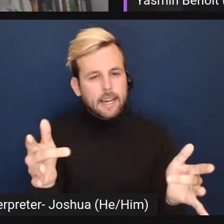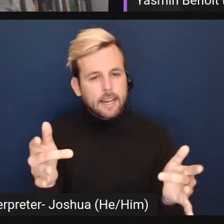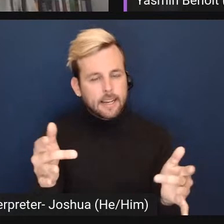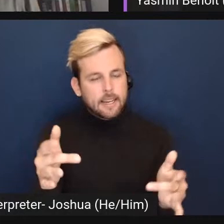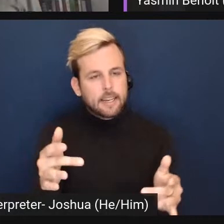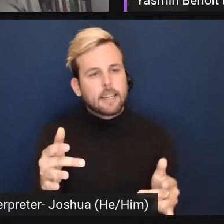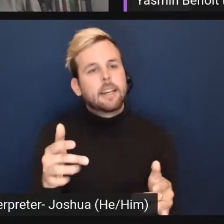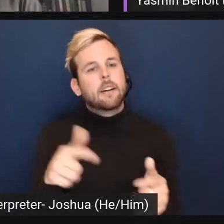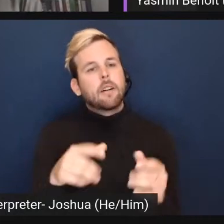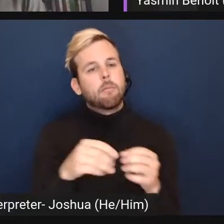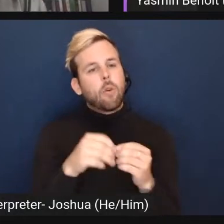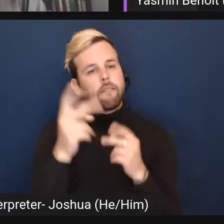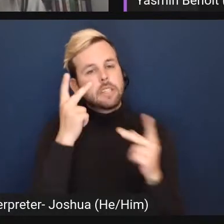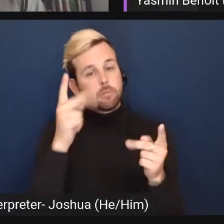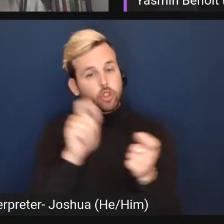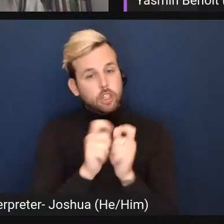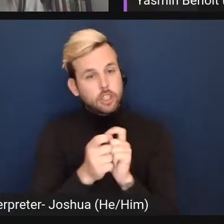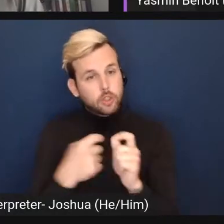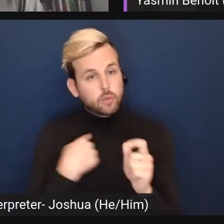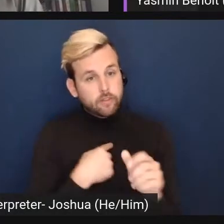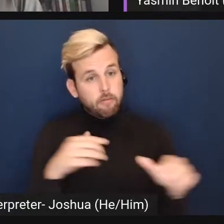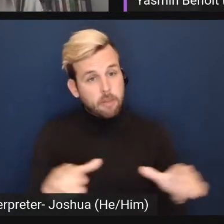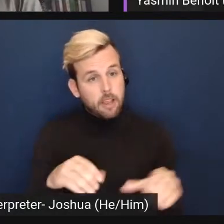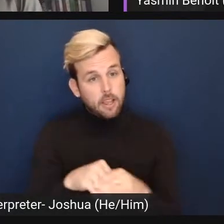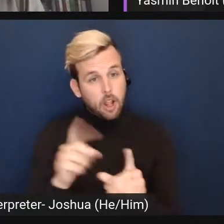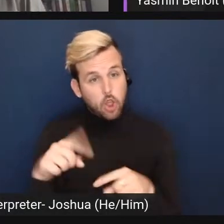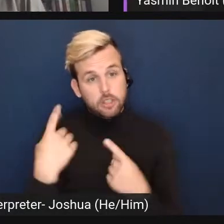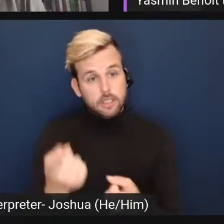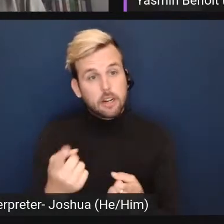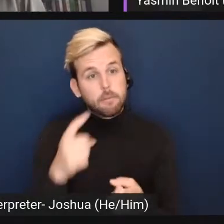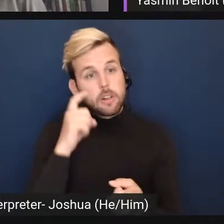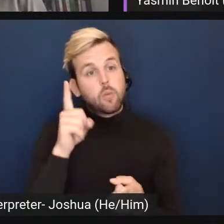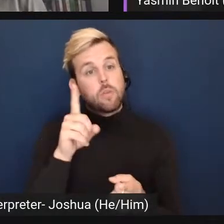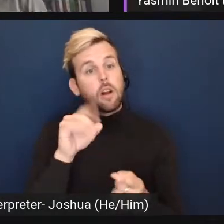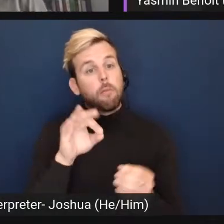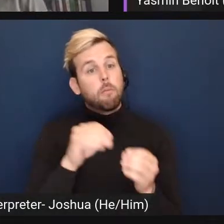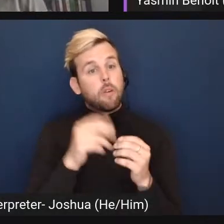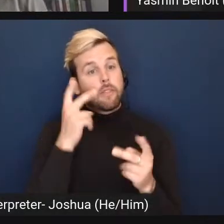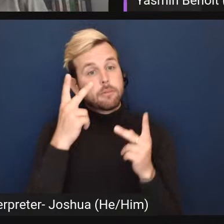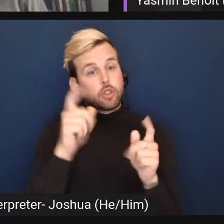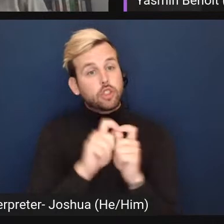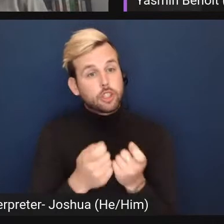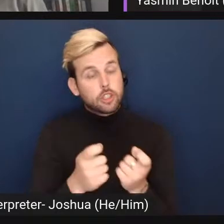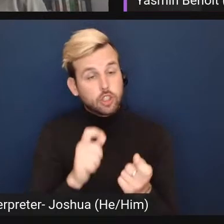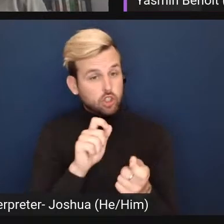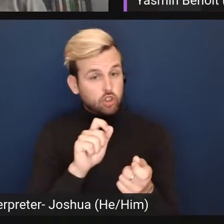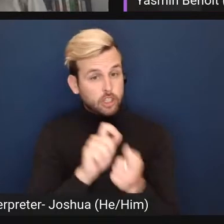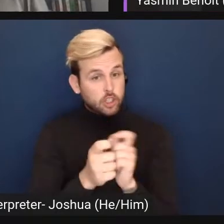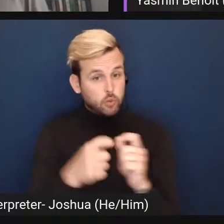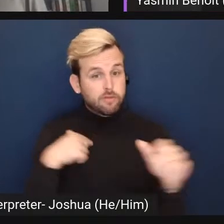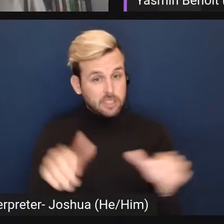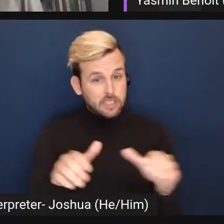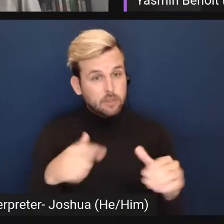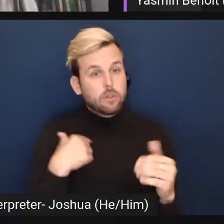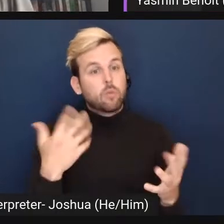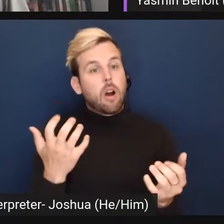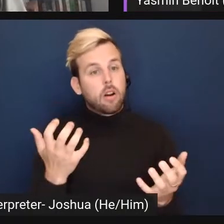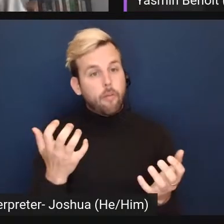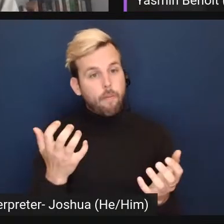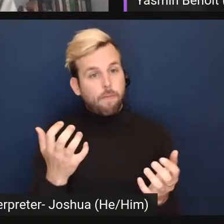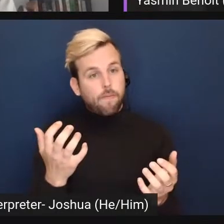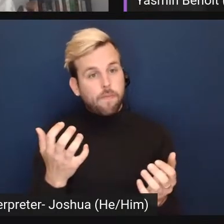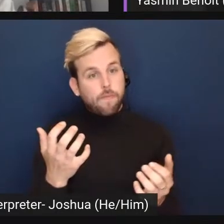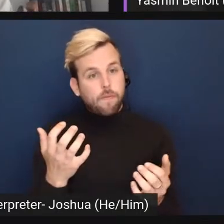one of the more visible changes that we've made in a long time. And because it's one of the more visible changes that we've made, we had, we wanted to